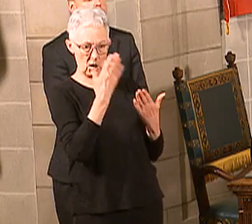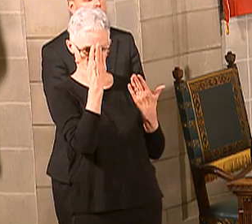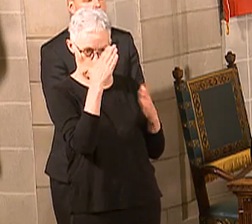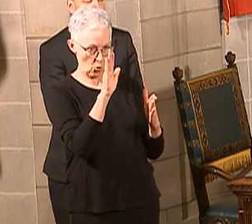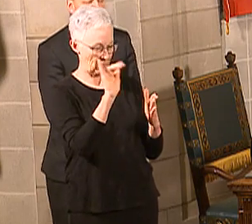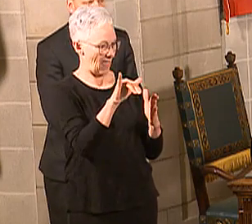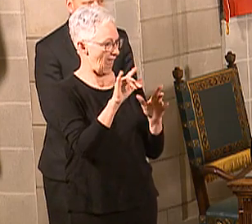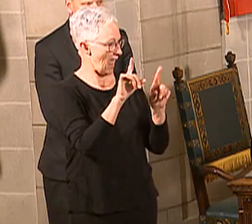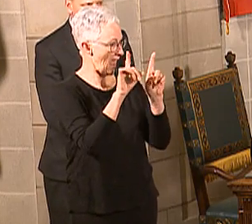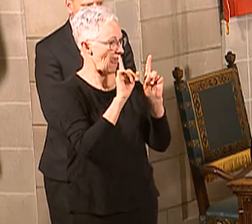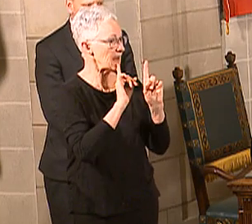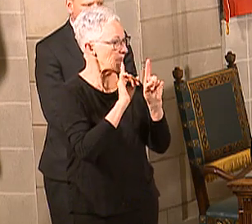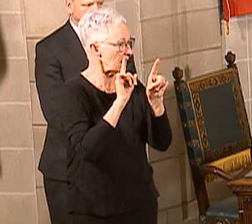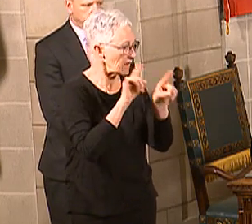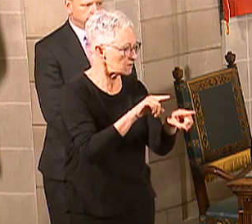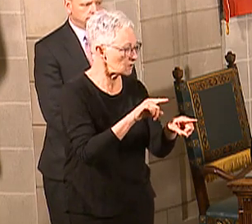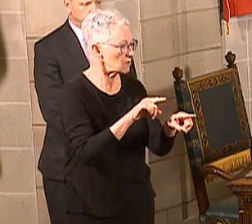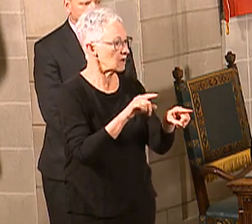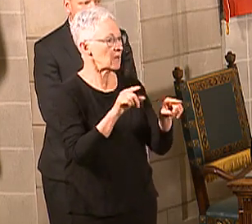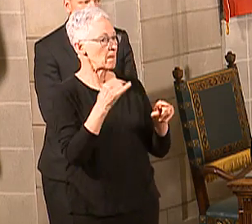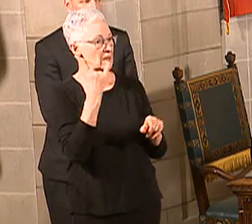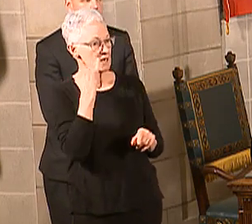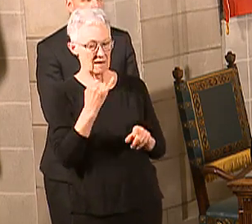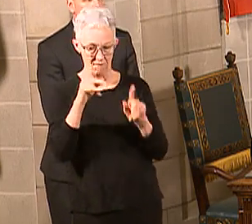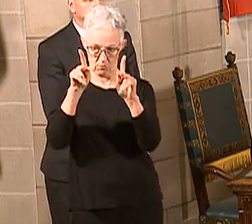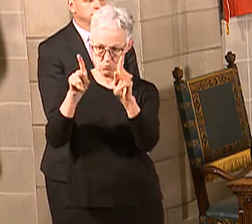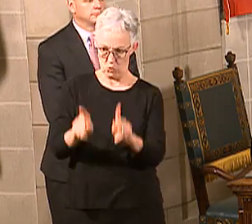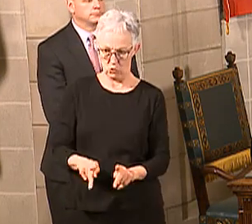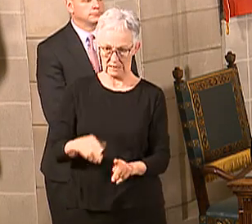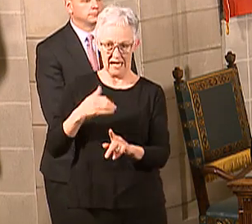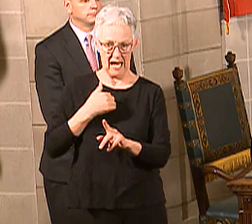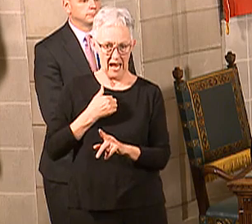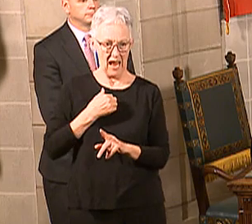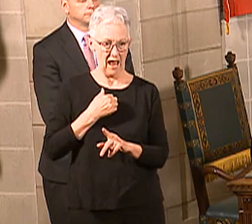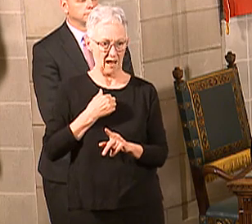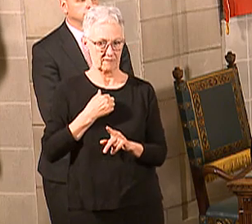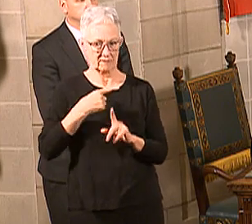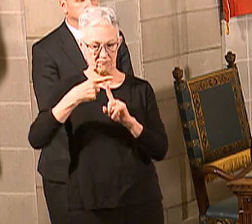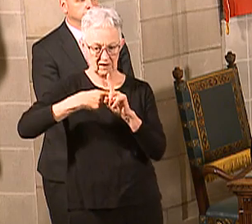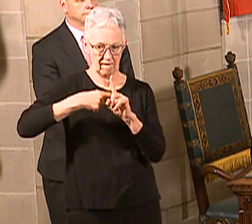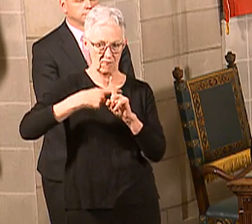symptoms, like the governor's been saying over and over, you know, you should self-quarantine yourself.